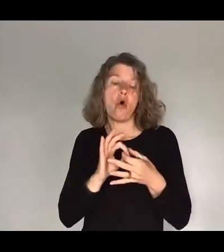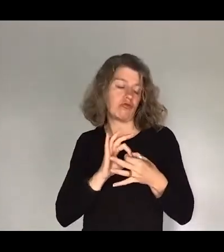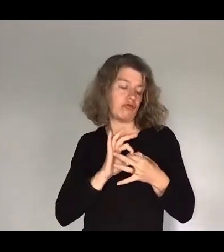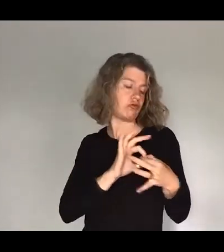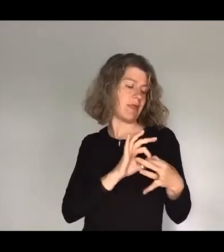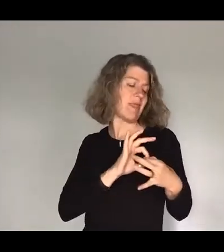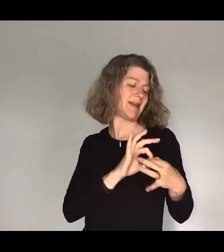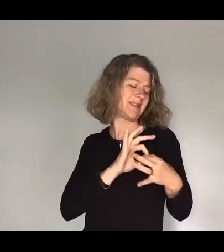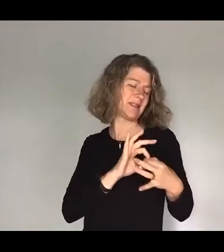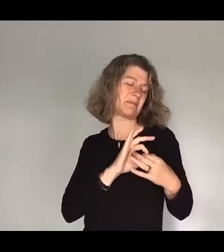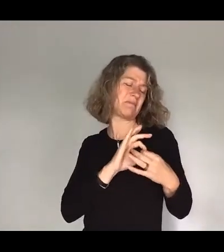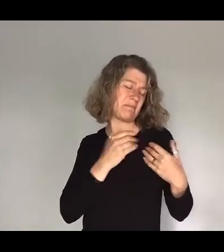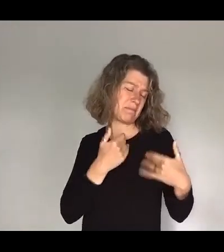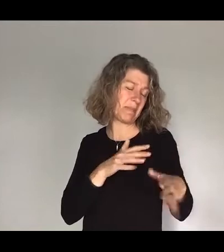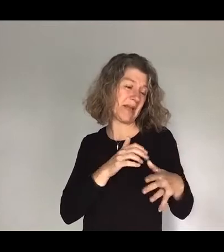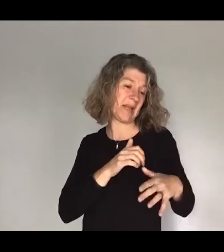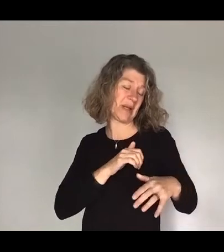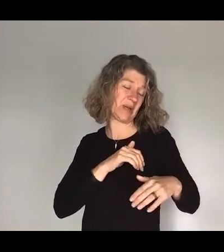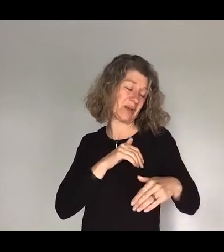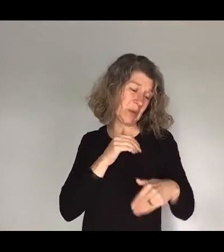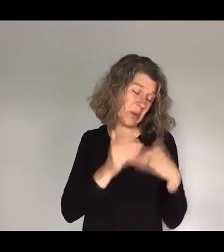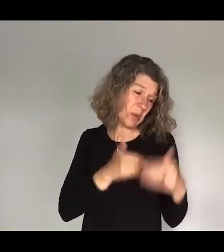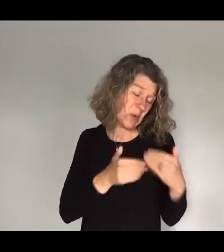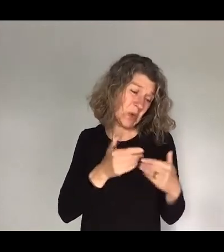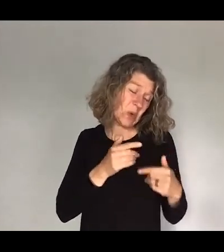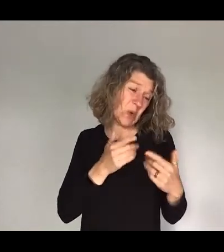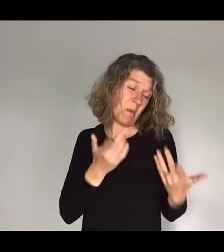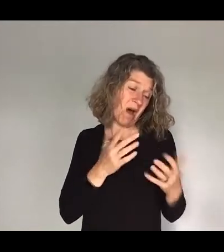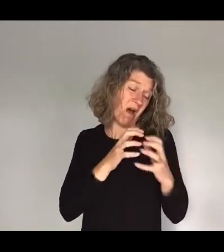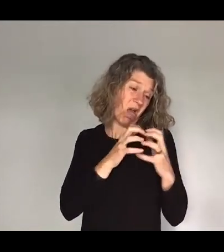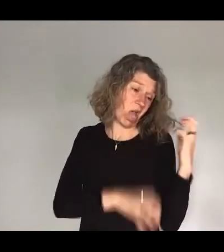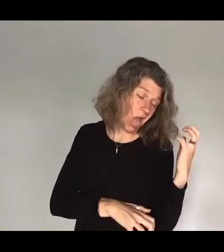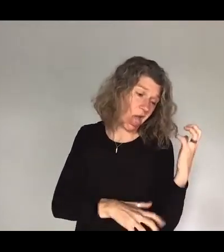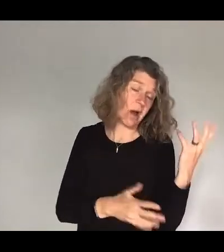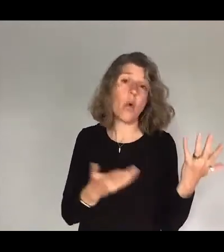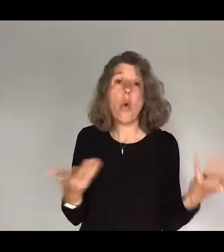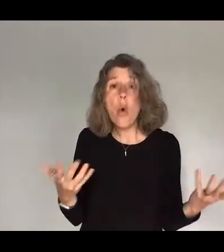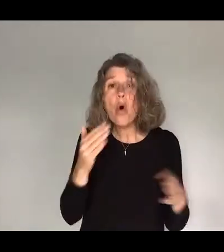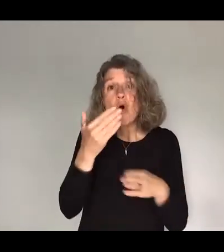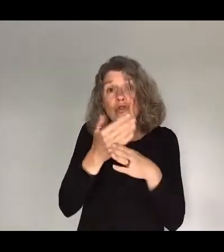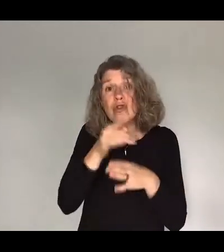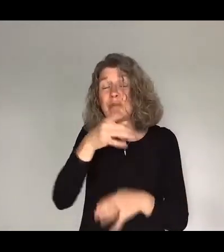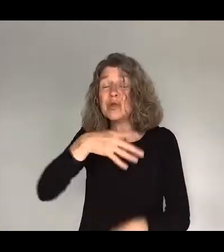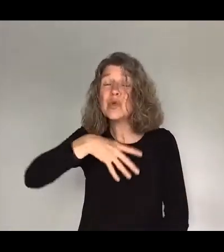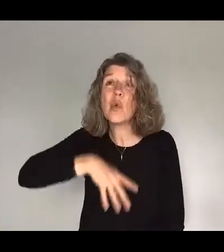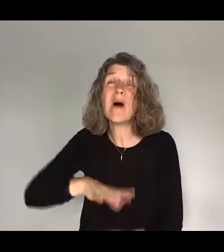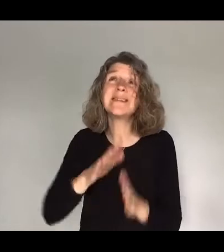really long time feels like it's beyond repair or the job that you really wanted and prayed for has just been given to someone else